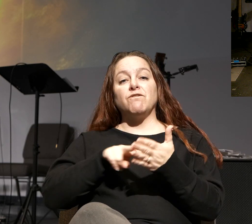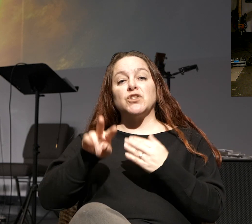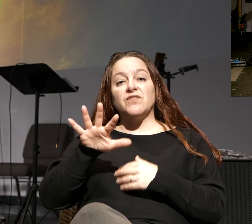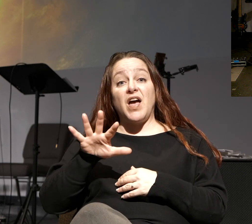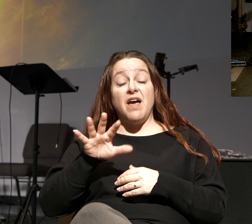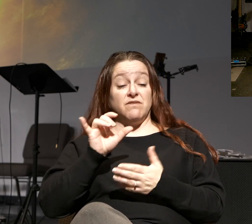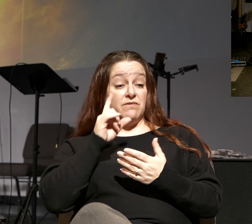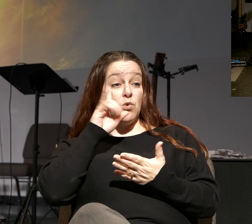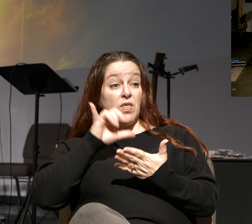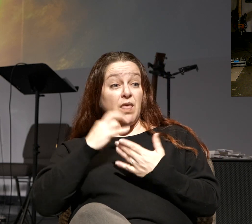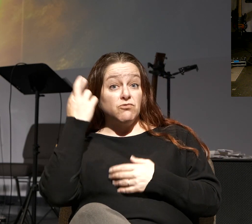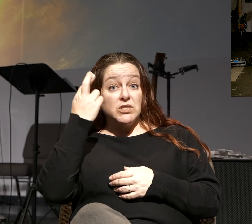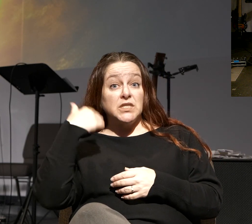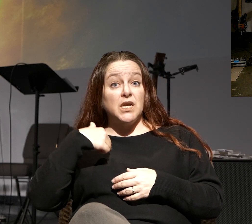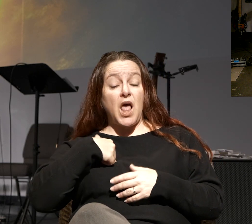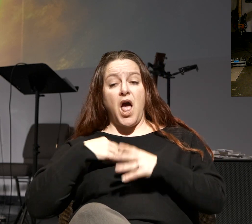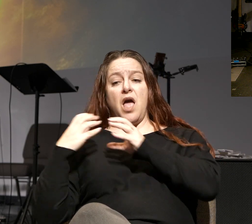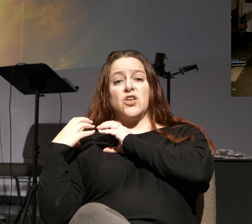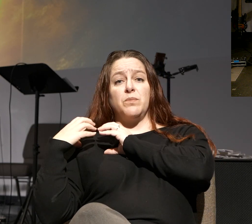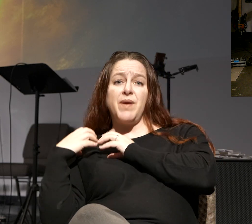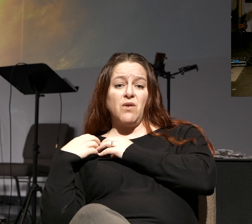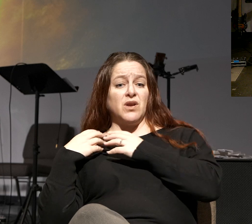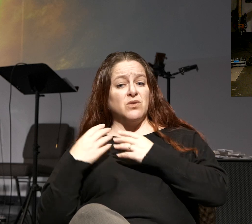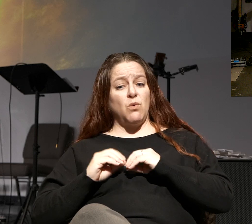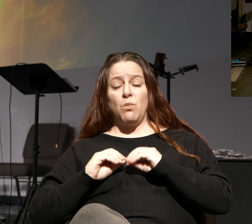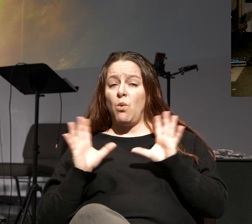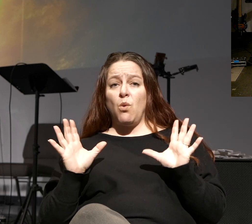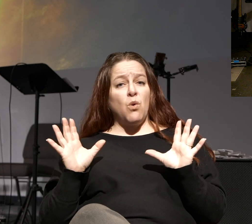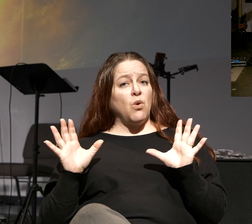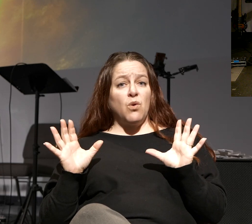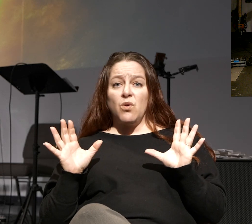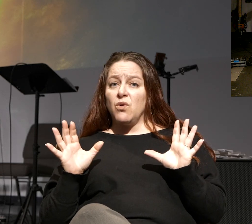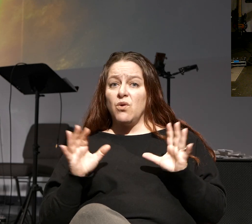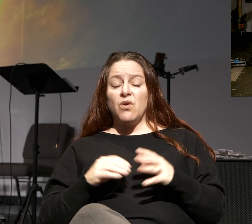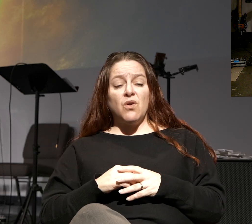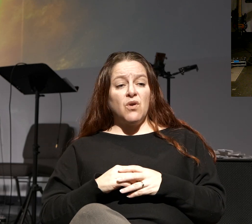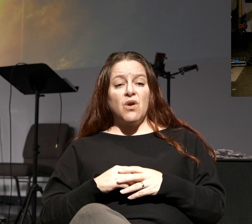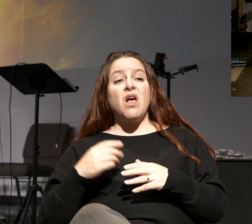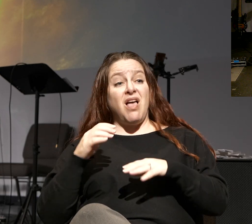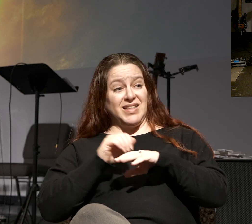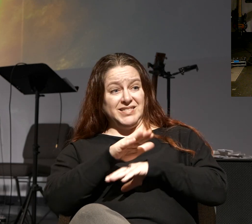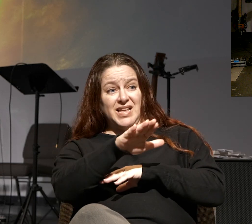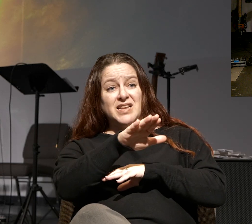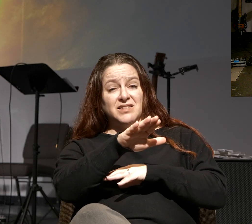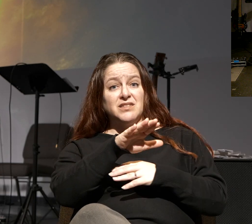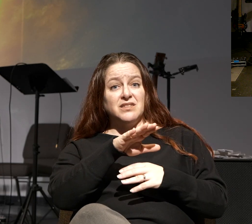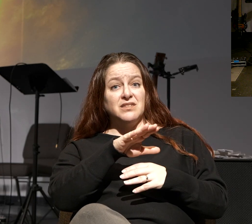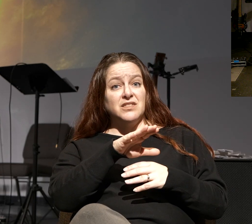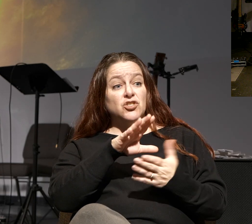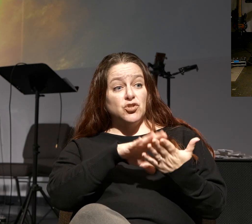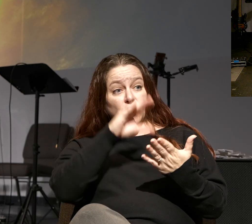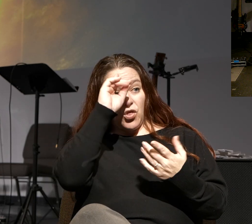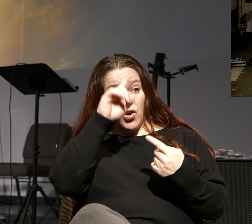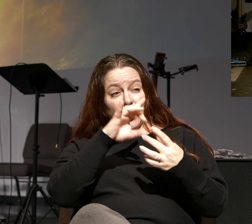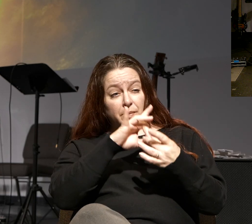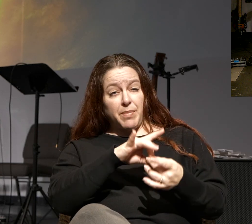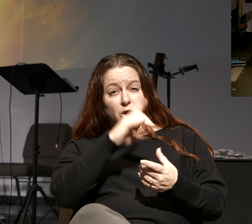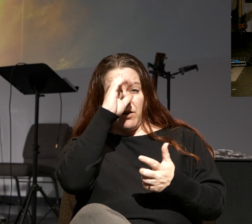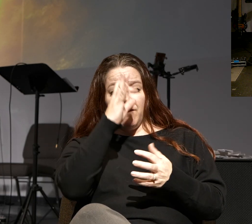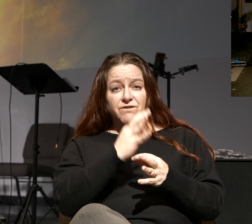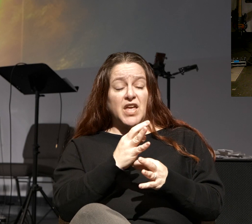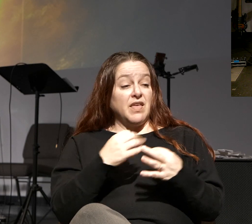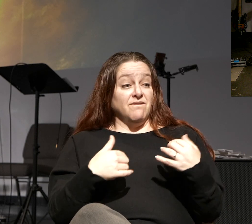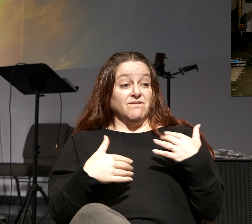for this reason, when I could bear it no longer, I sent to learn about your faith for fear that